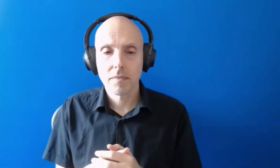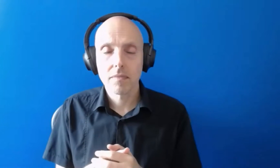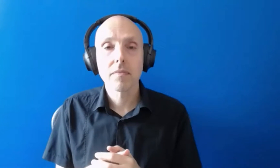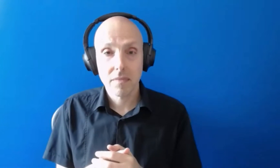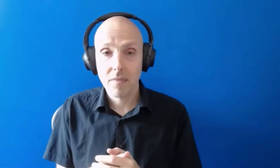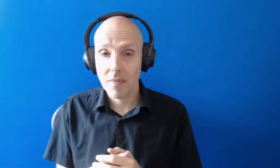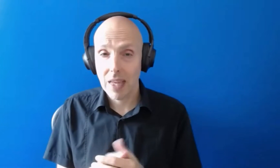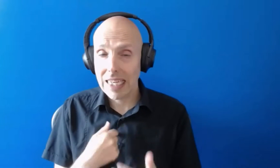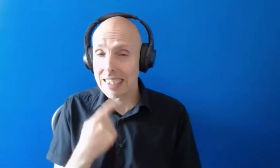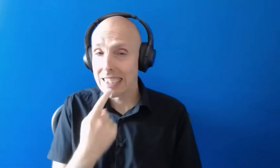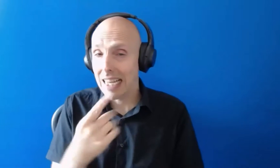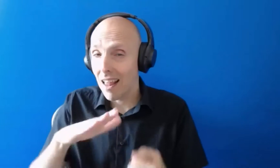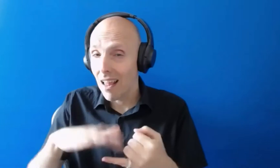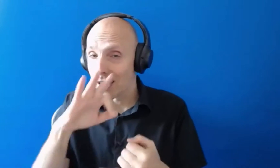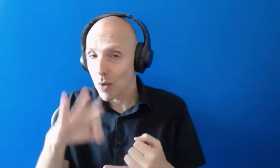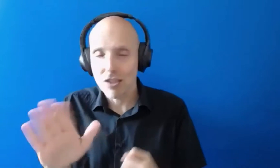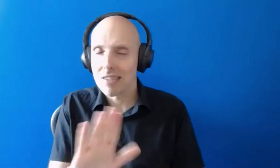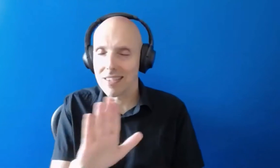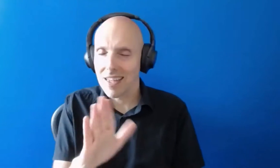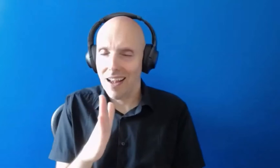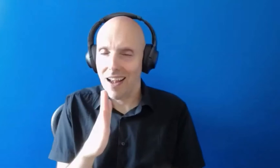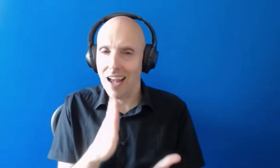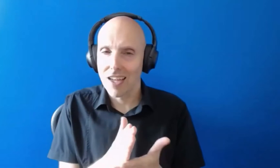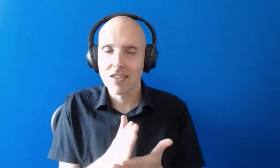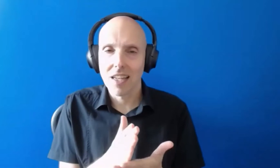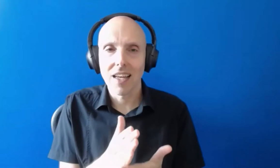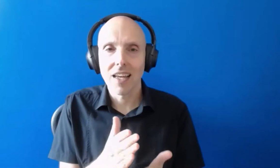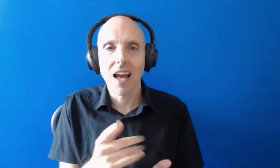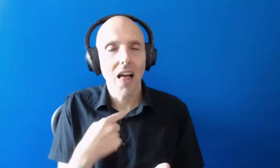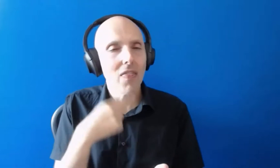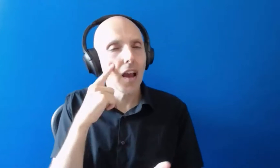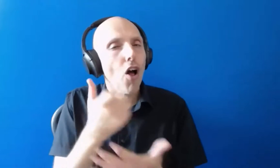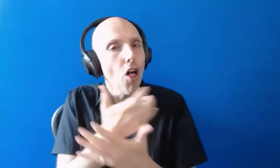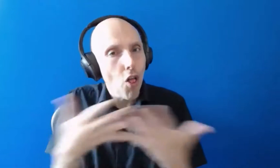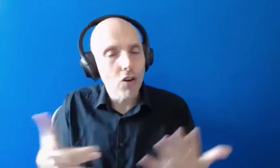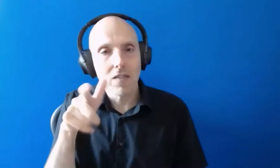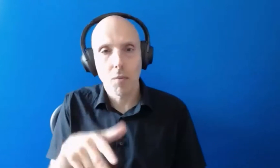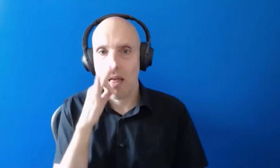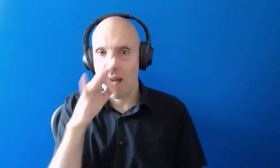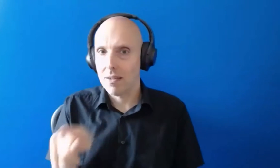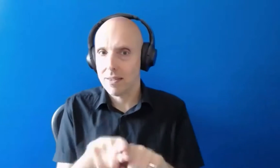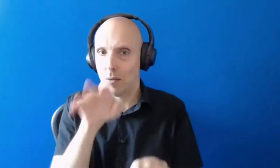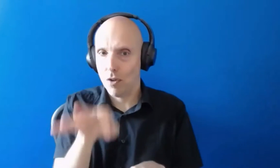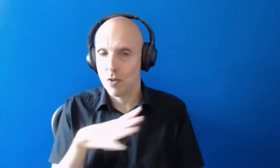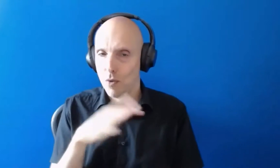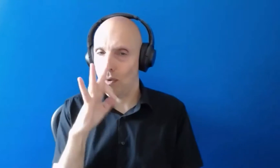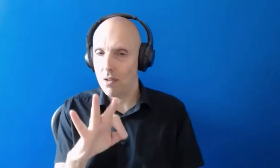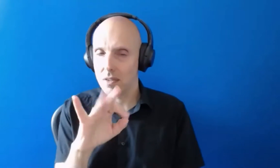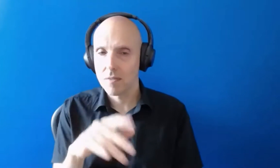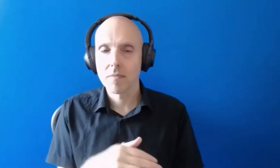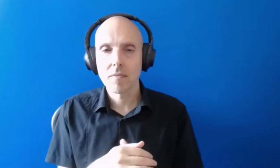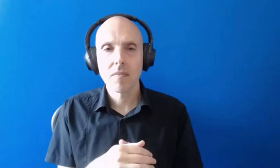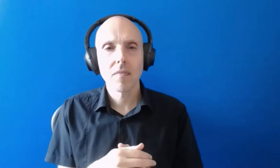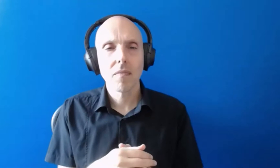question but i've just seen one which i think actually is probably one that a lot of people will probably be asking and and that's lucy